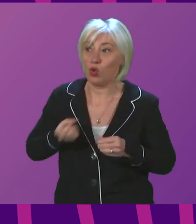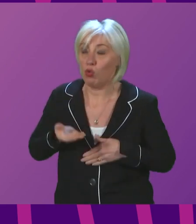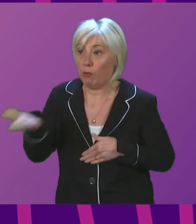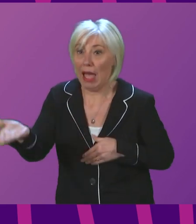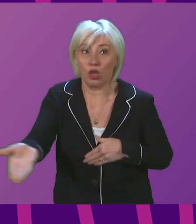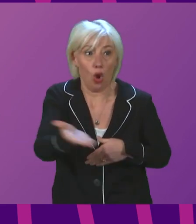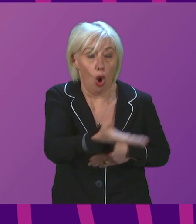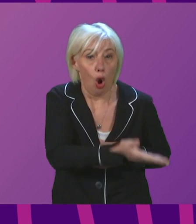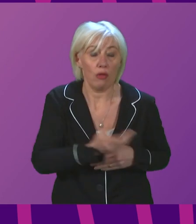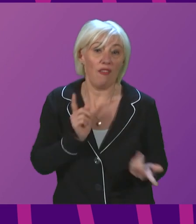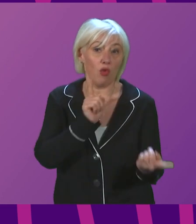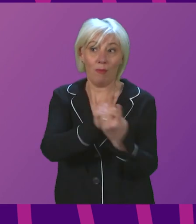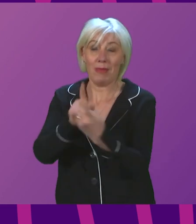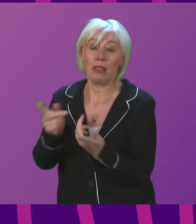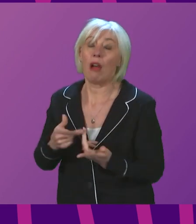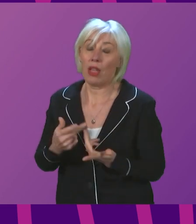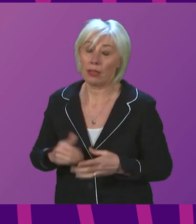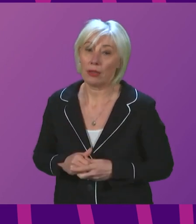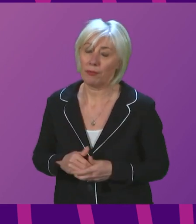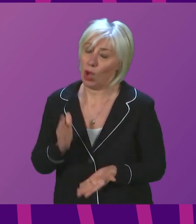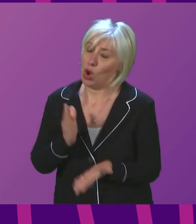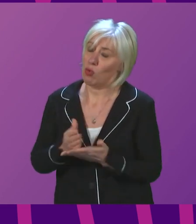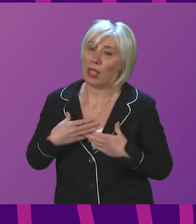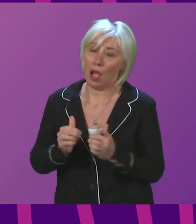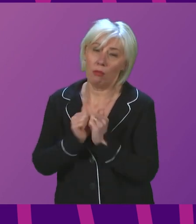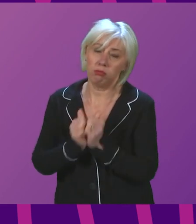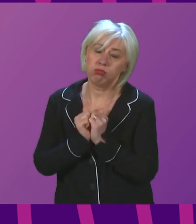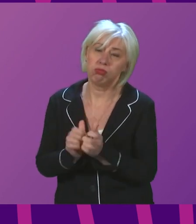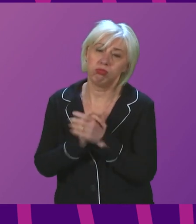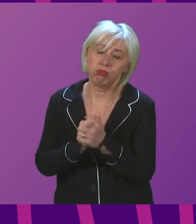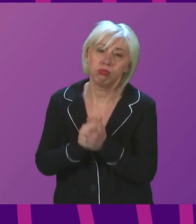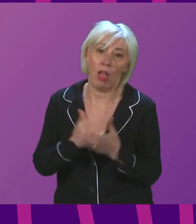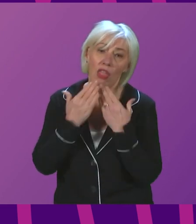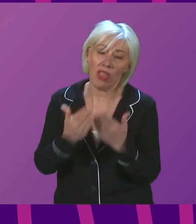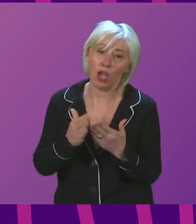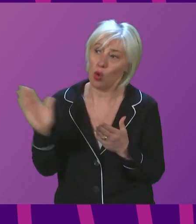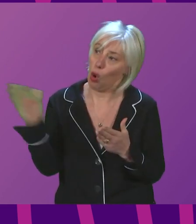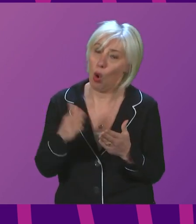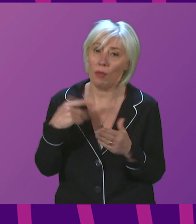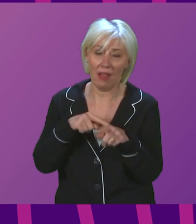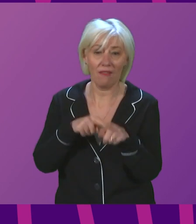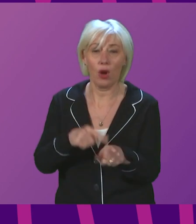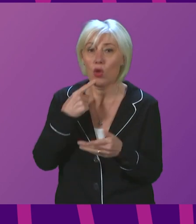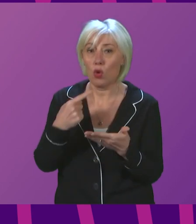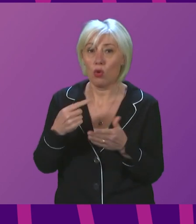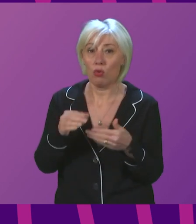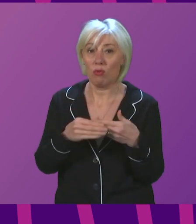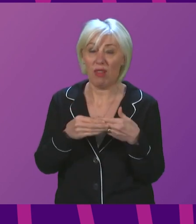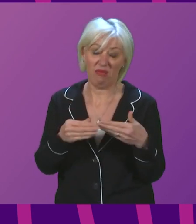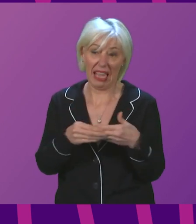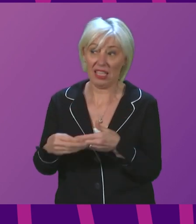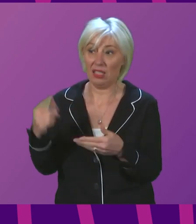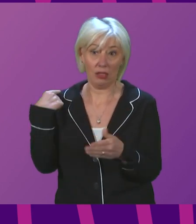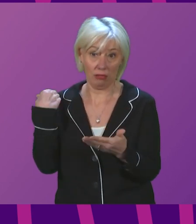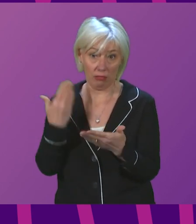you do meet up with others. I'm really grateful to everyone who has followed this advice over the last week. It will be making